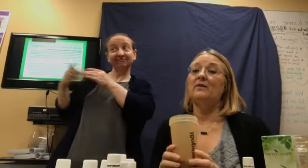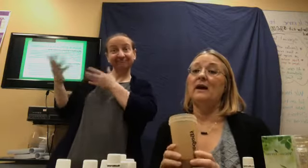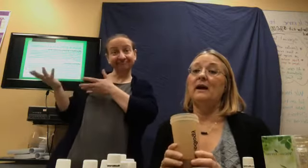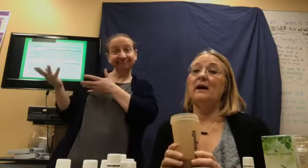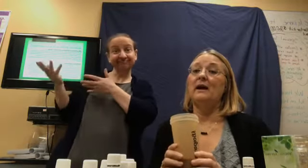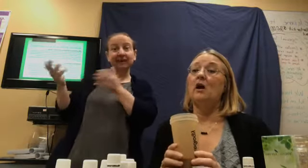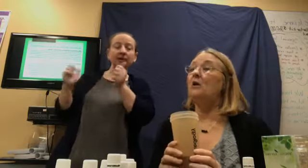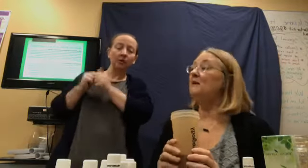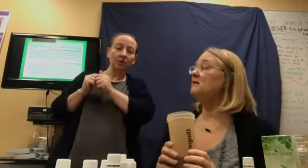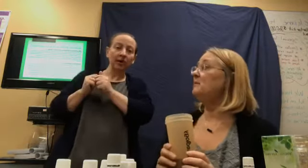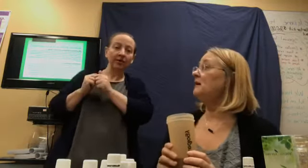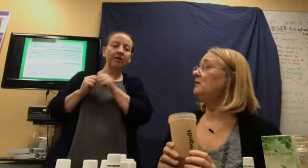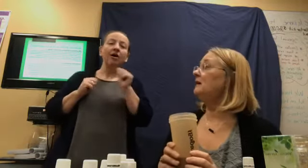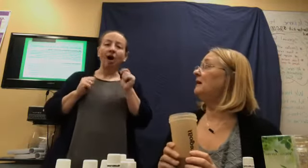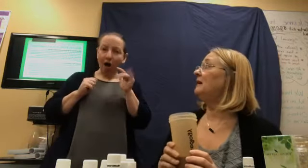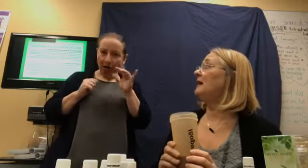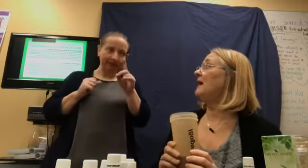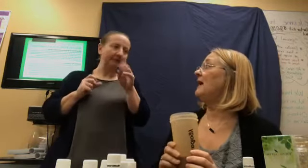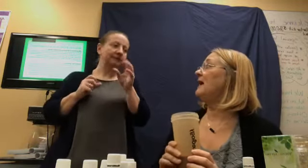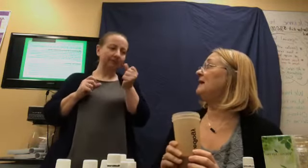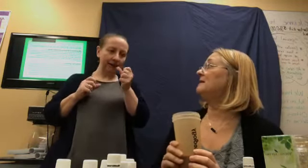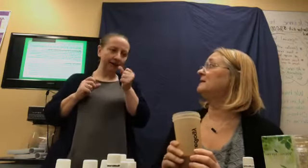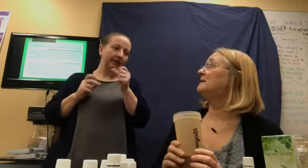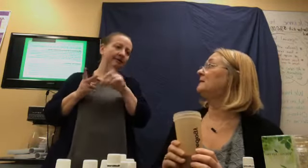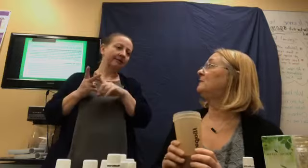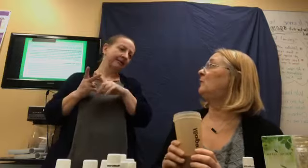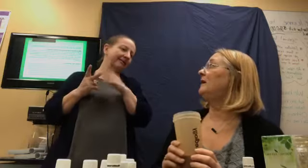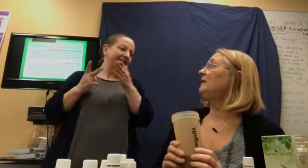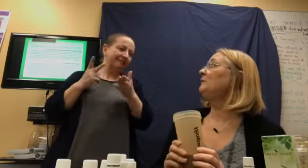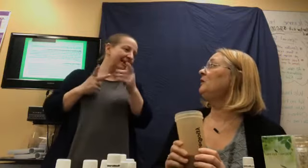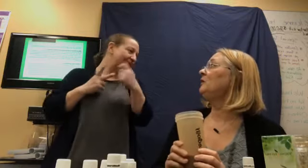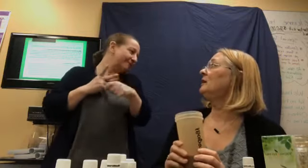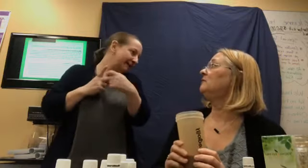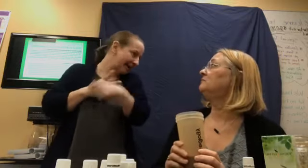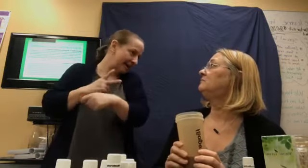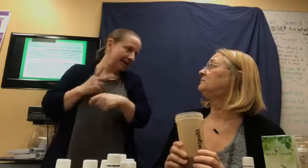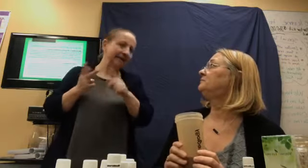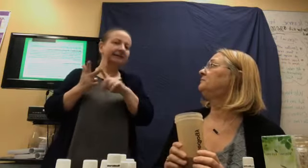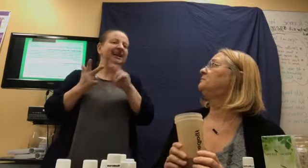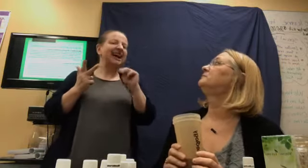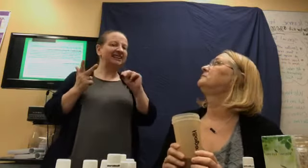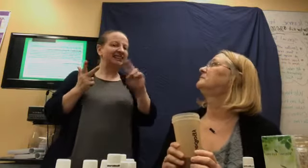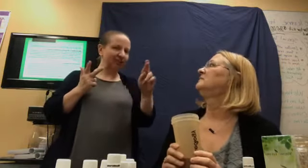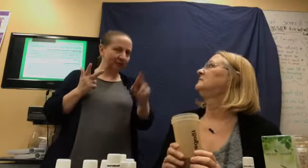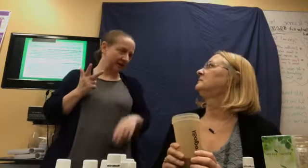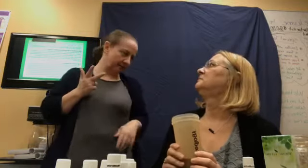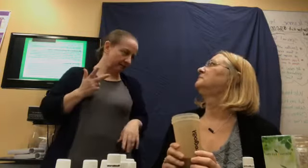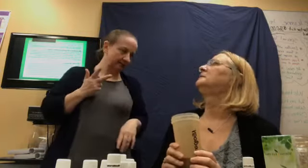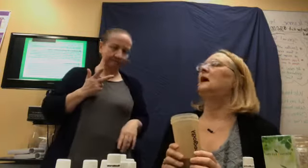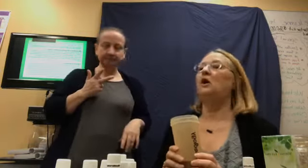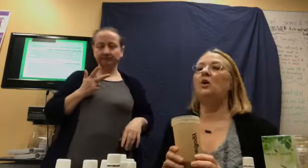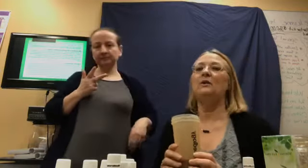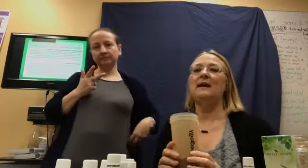almond milk. And, what else were you Maybe banana and lincture red. Oh, yeah.